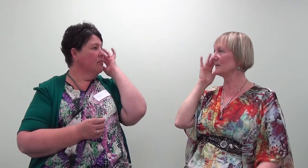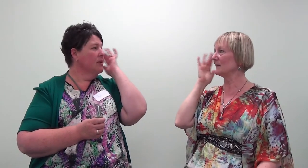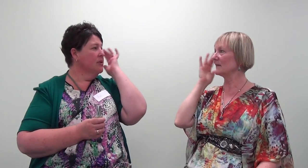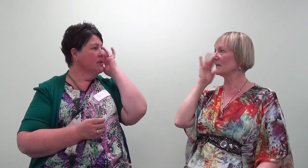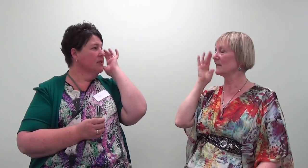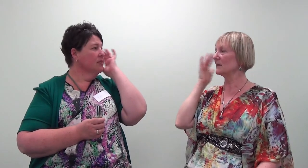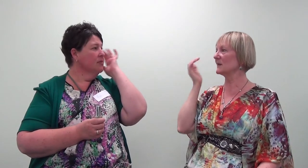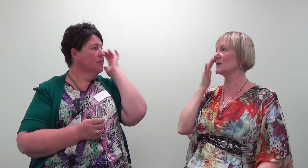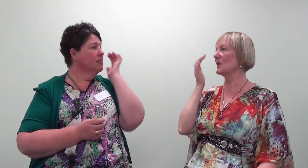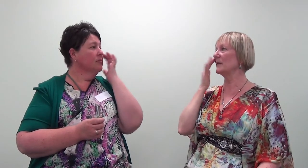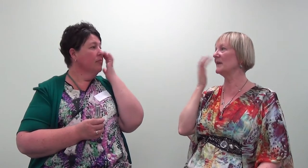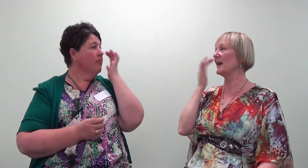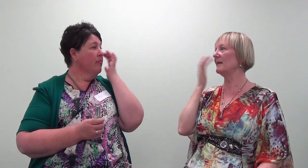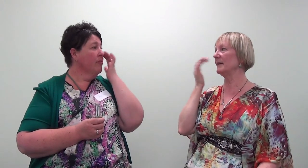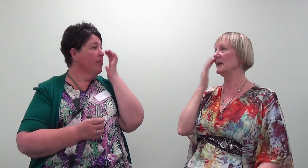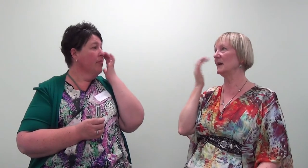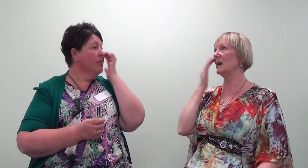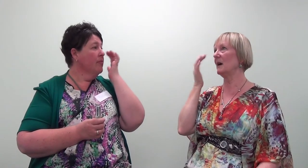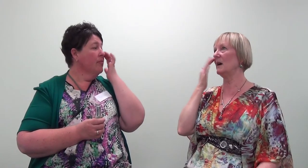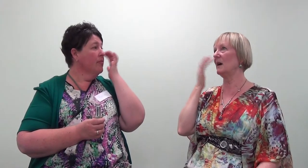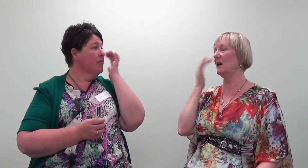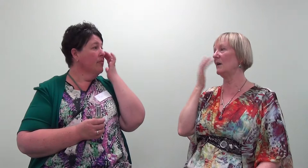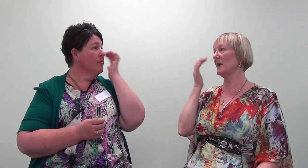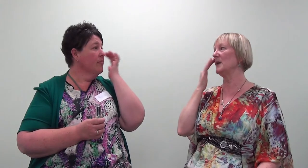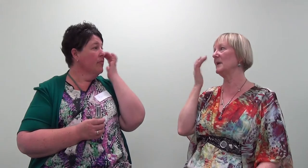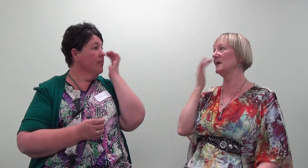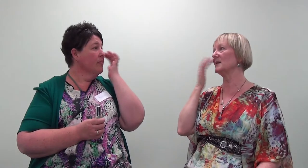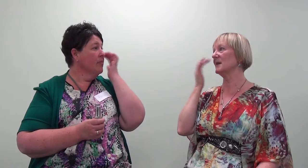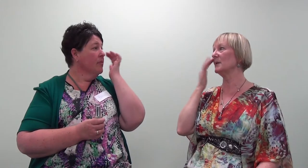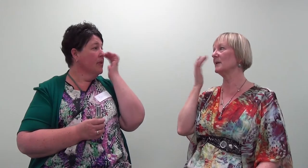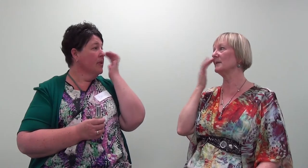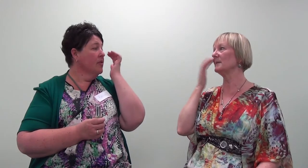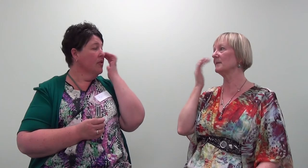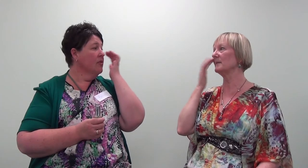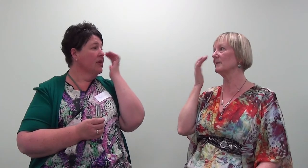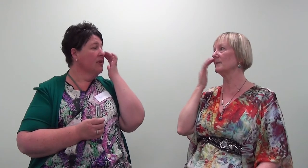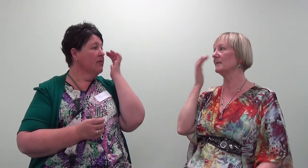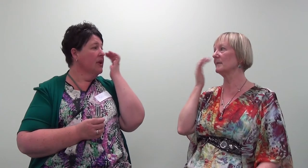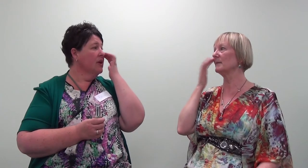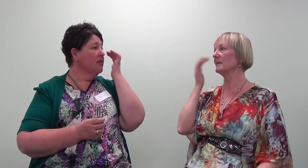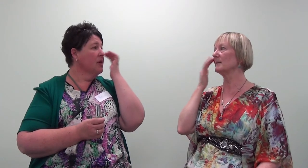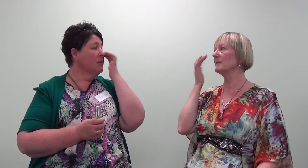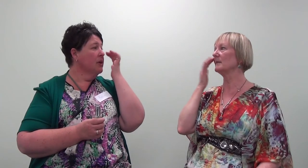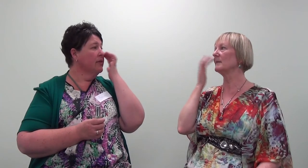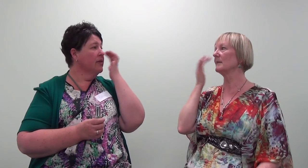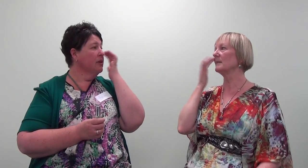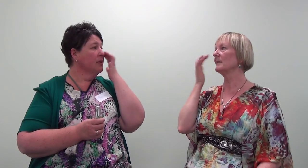happened, dissolving that feeling of keeping it a secret. Dissolving that feeling of keeping it a secret.